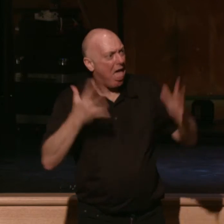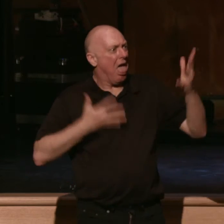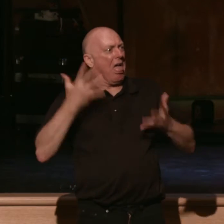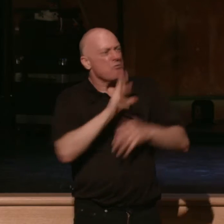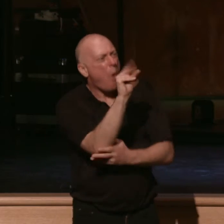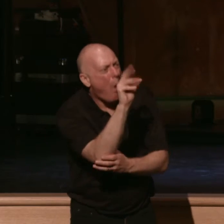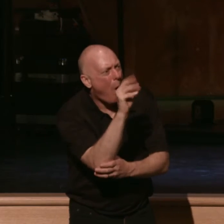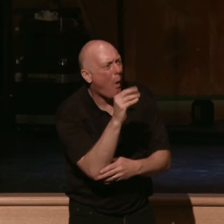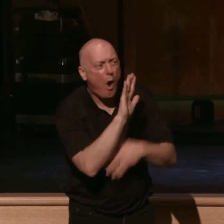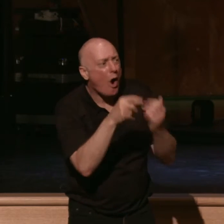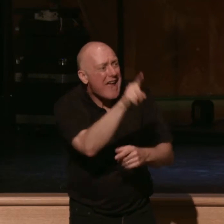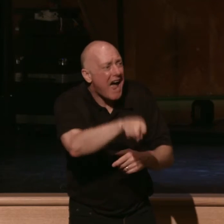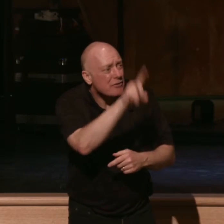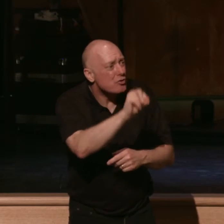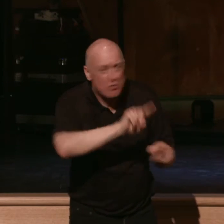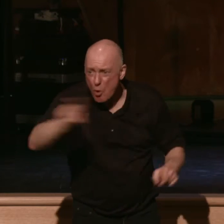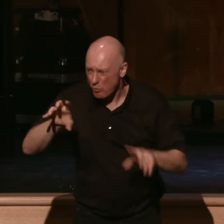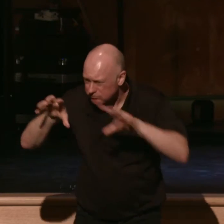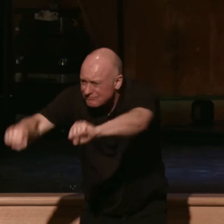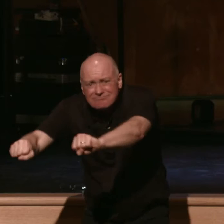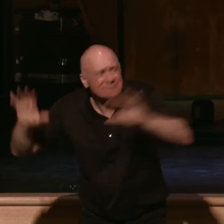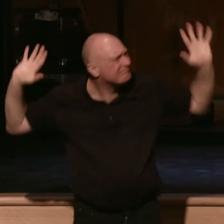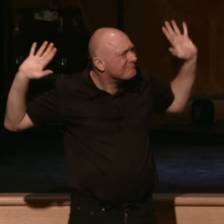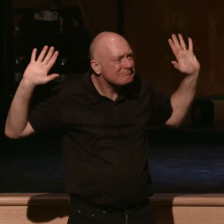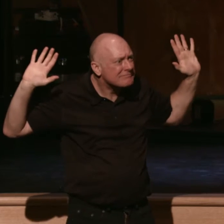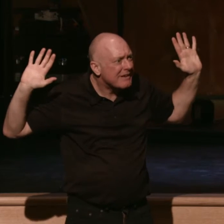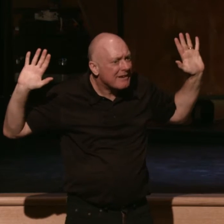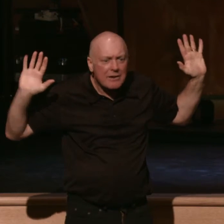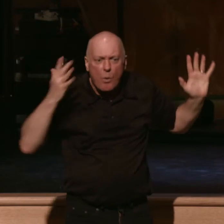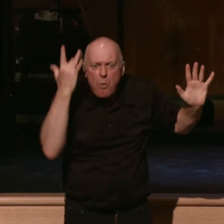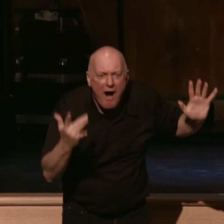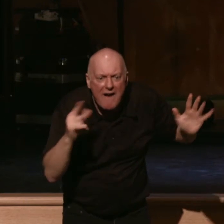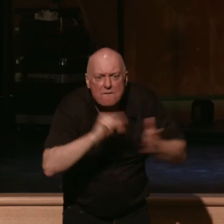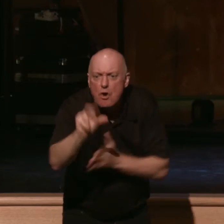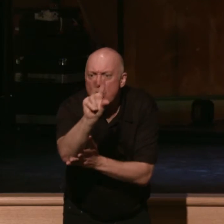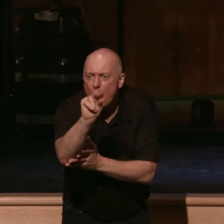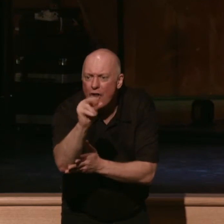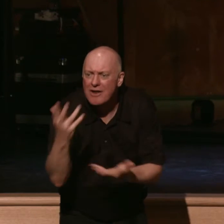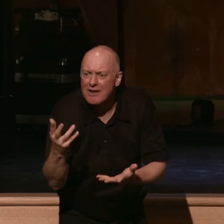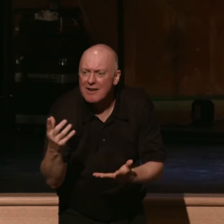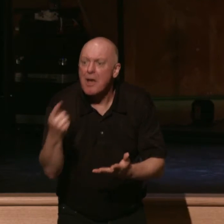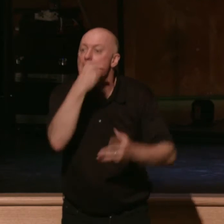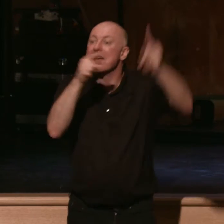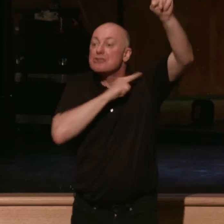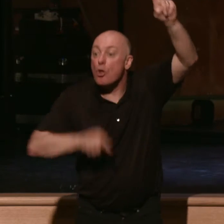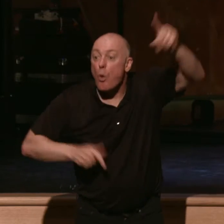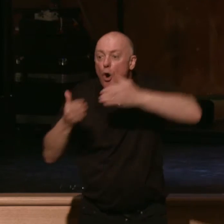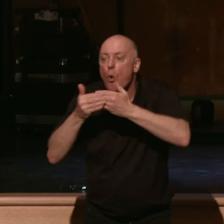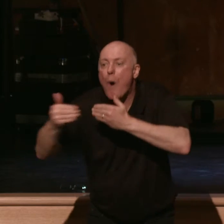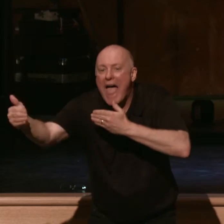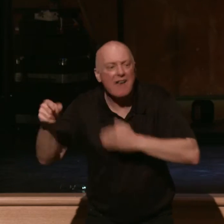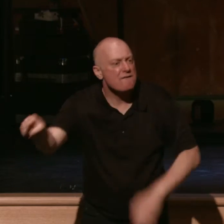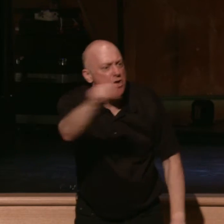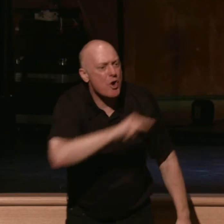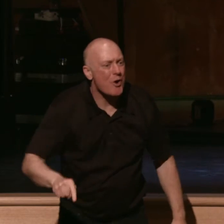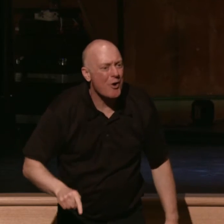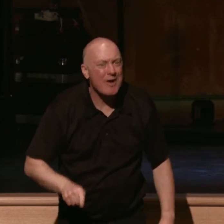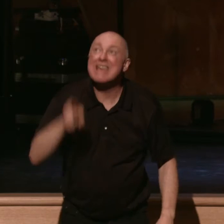All you have to do is go and take it. And why? Verse 30, because it's the Lord who goes before you. He will fight for you.